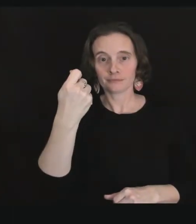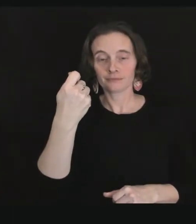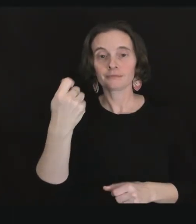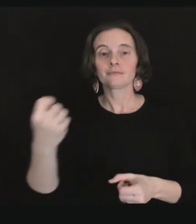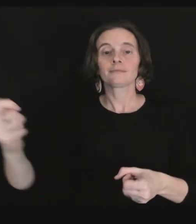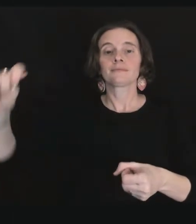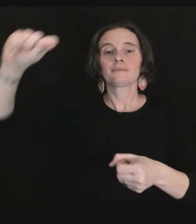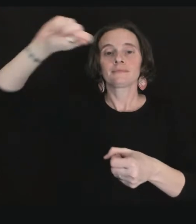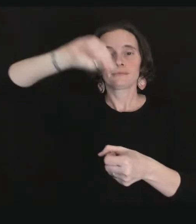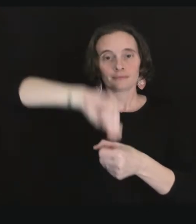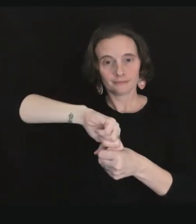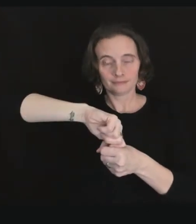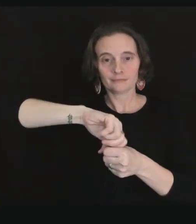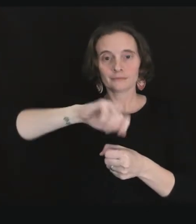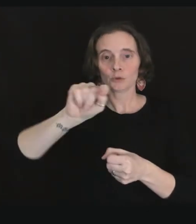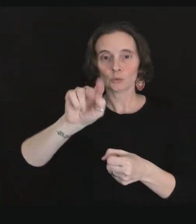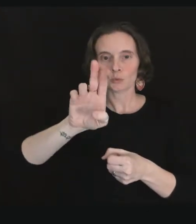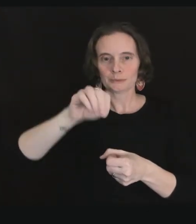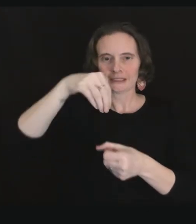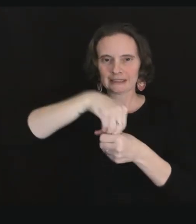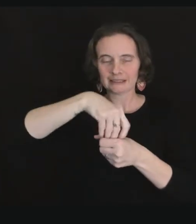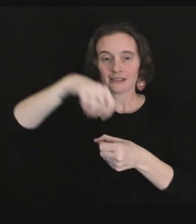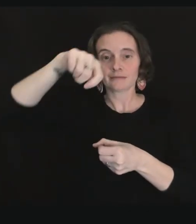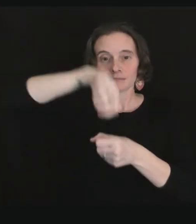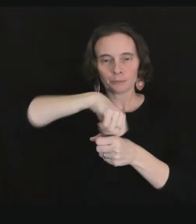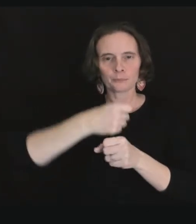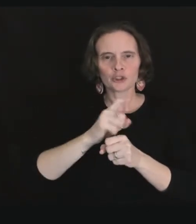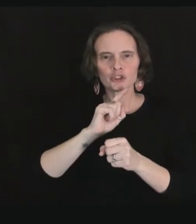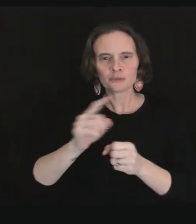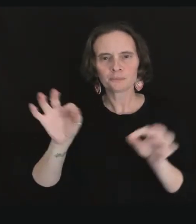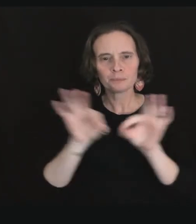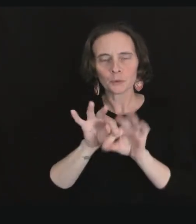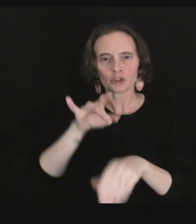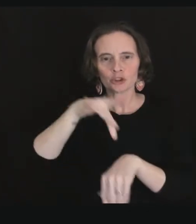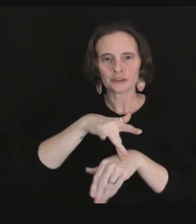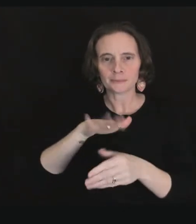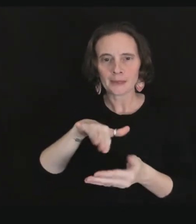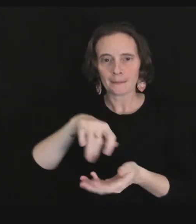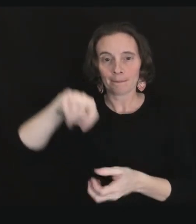Place the swab in the tube, making sure it touches the bottom.